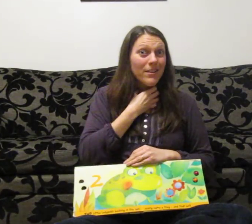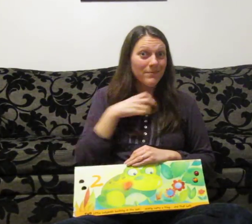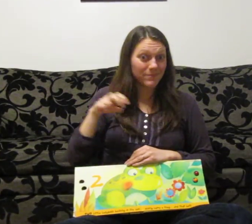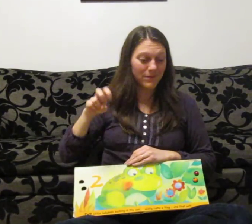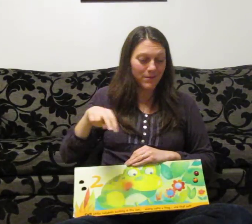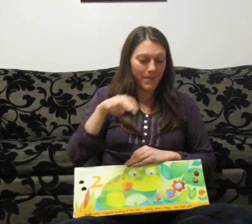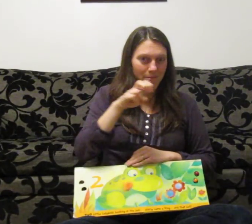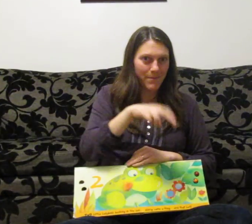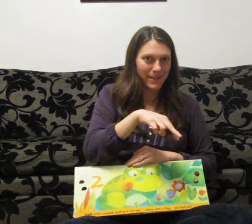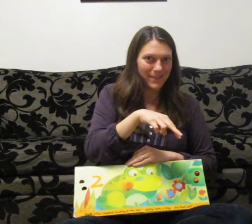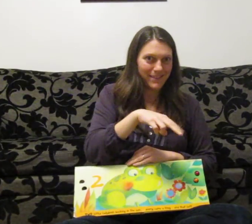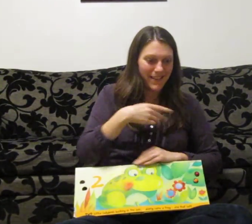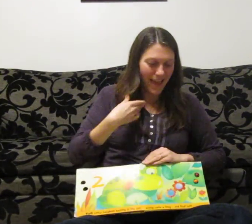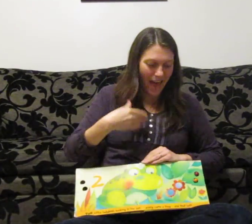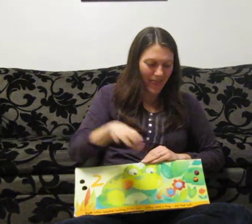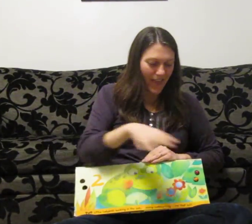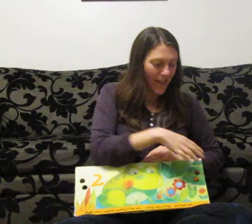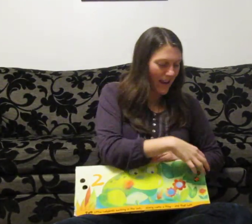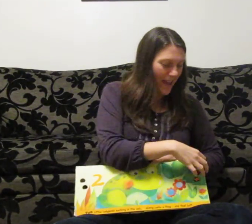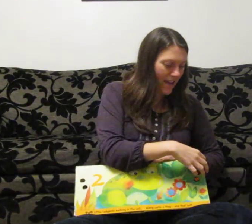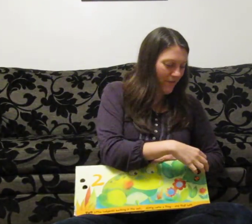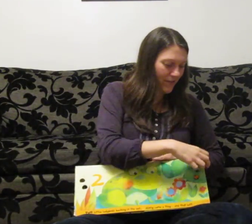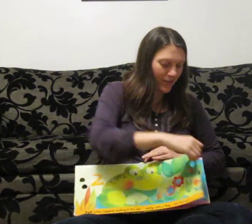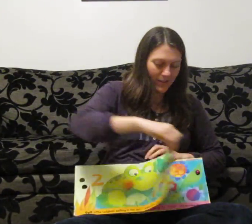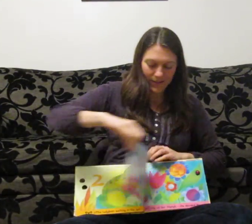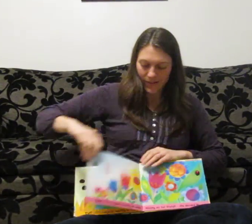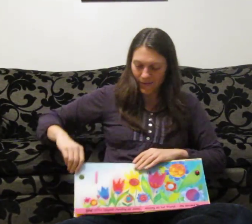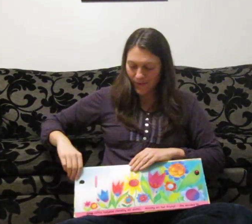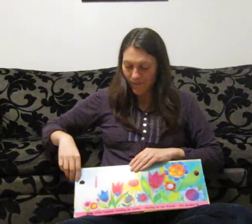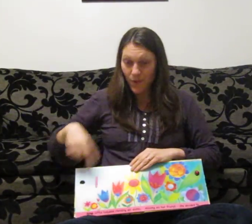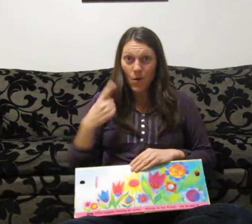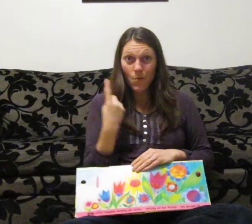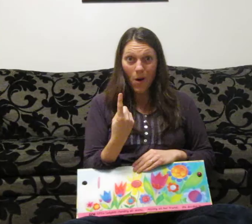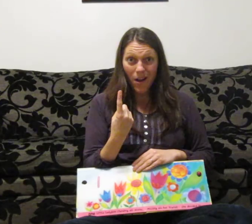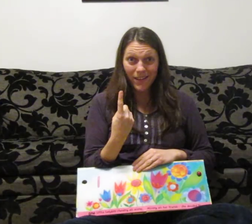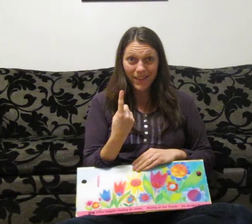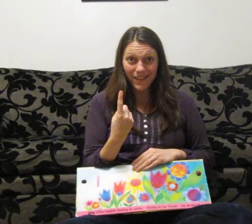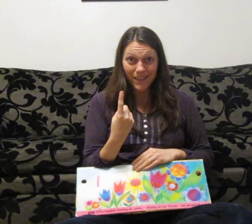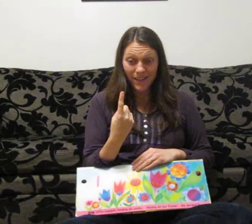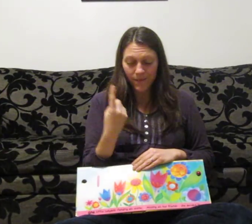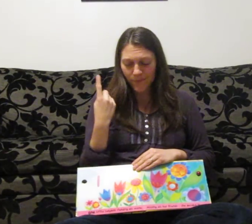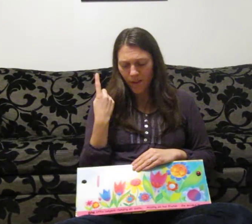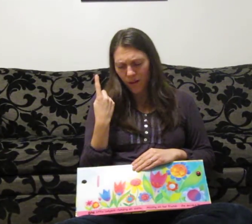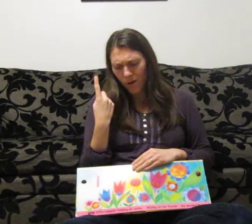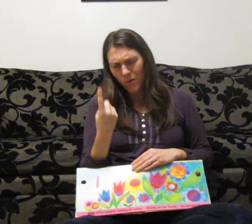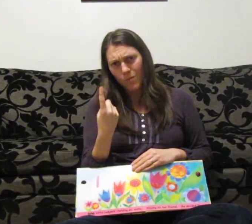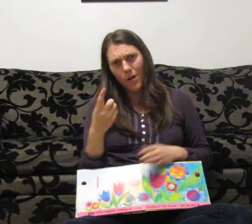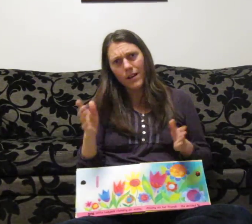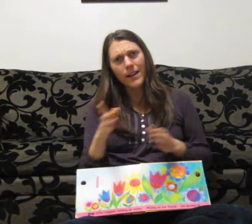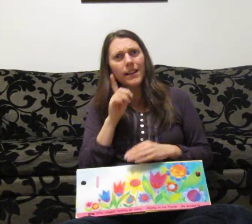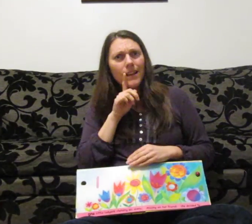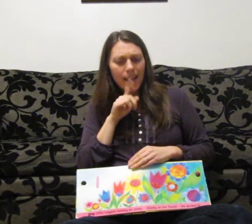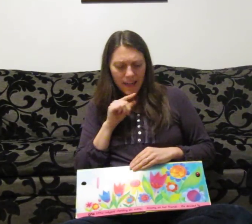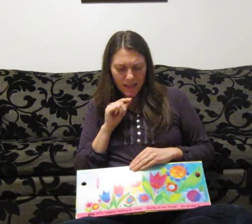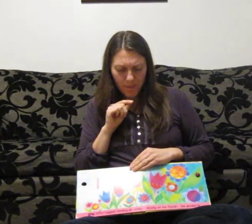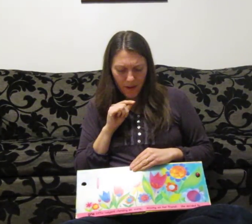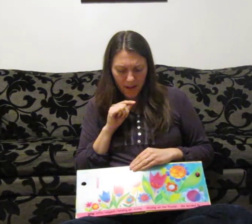and that left one. One little ladybird